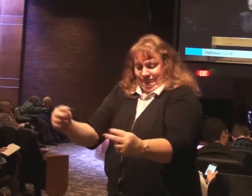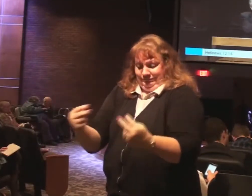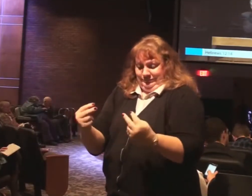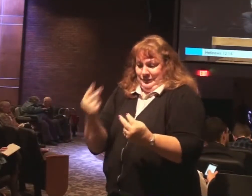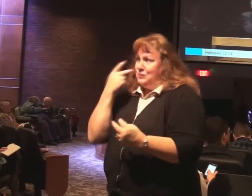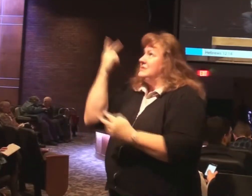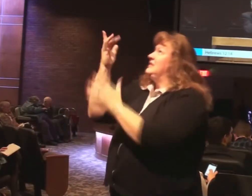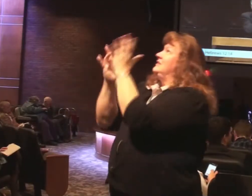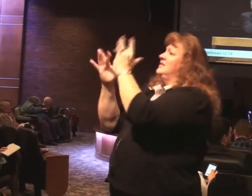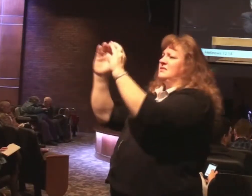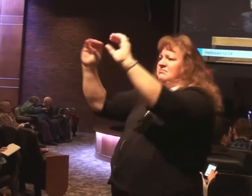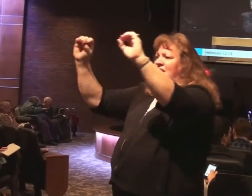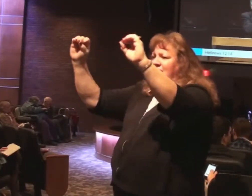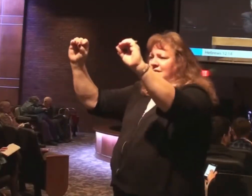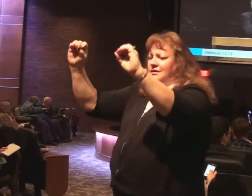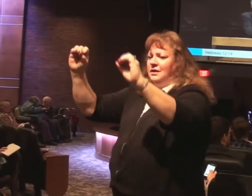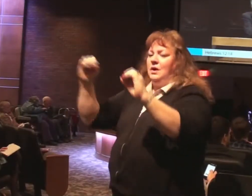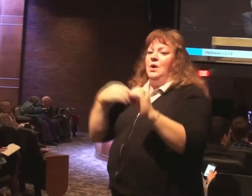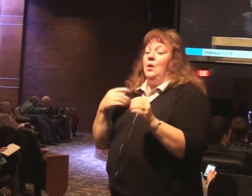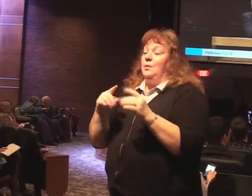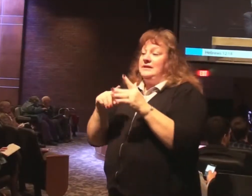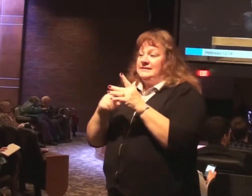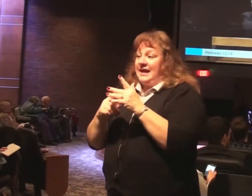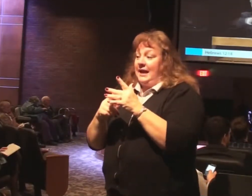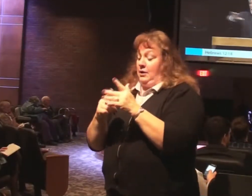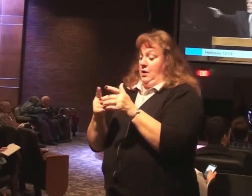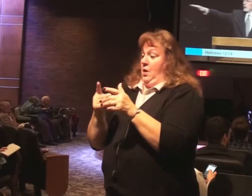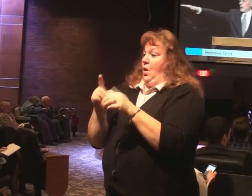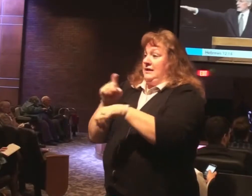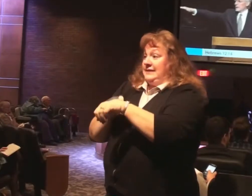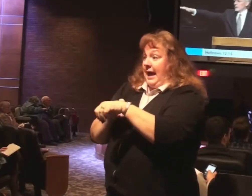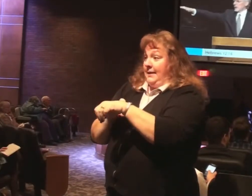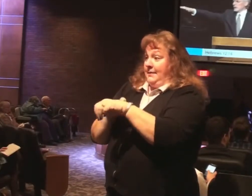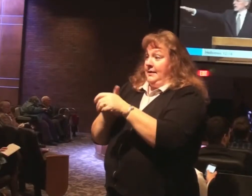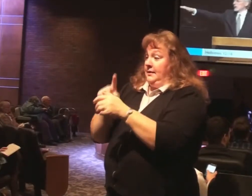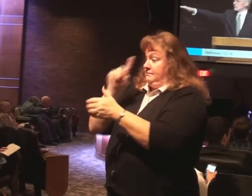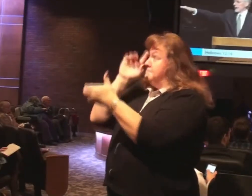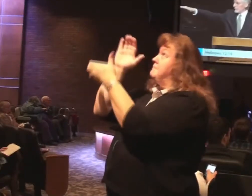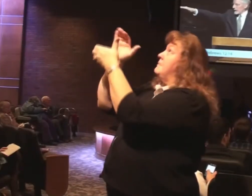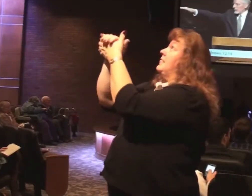place in Christ. Begins at a point but it has no ending. The just shall live by faith.